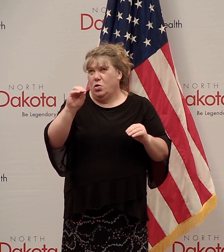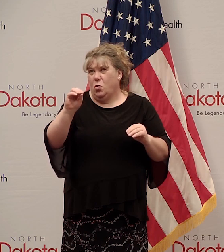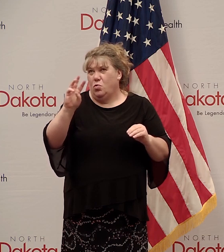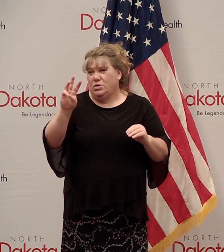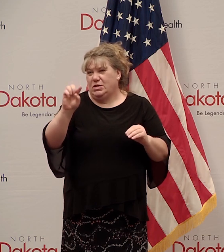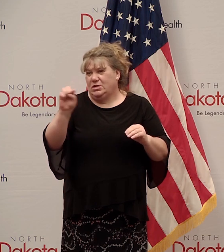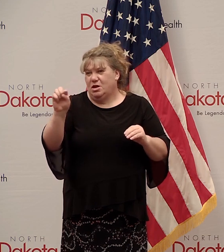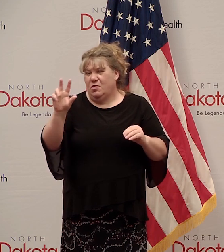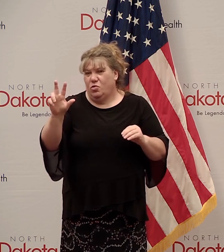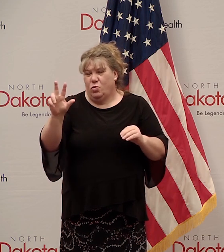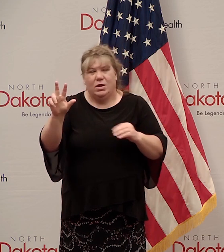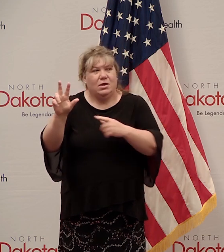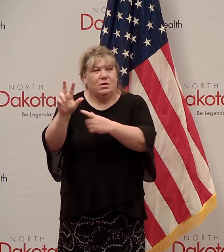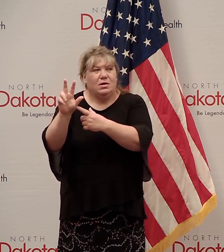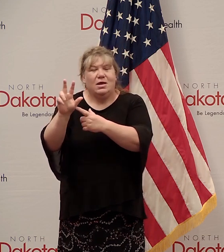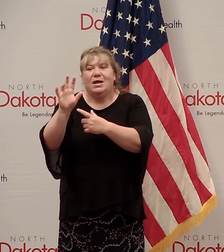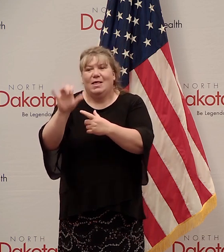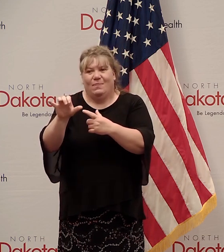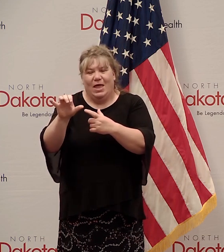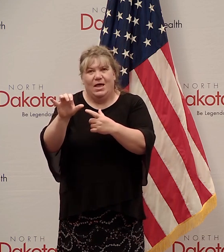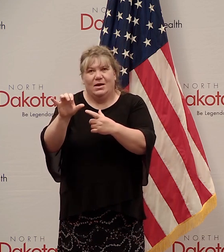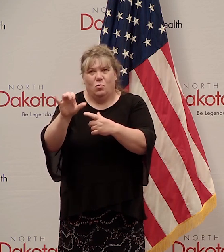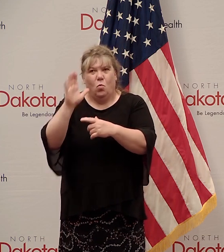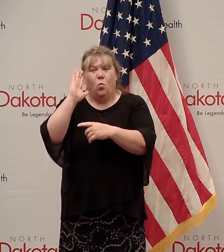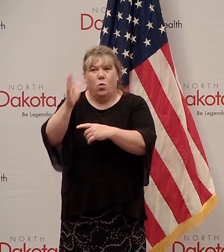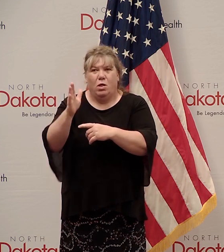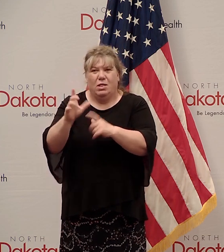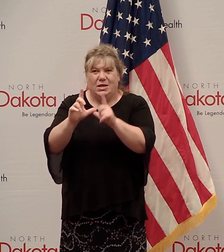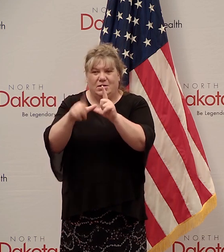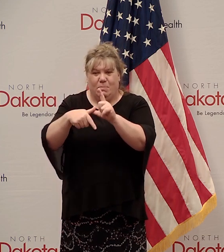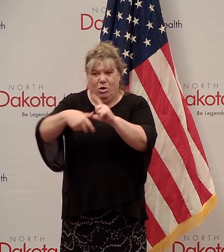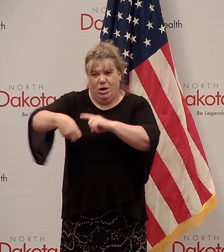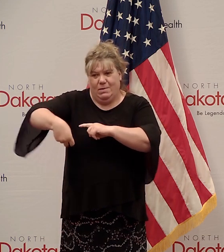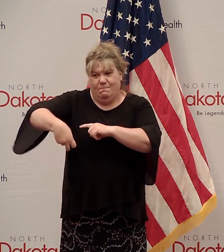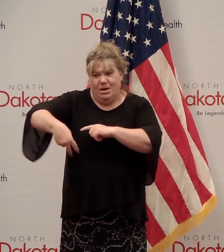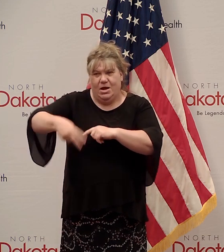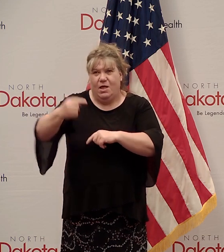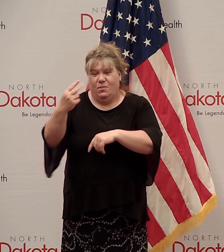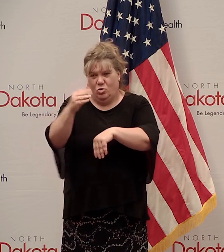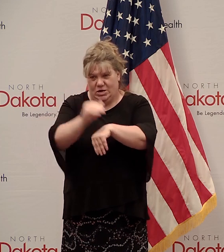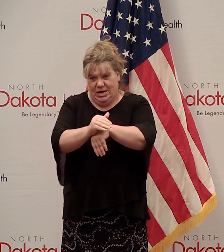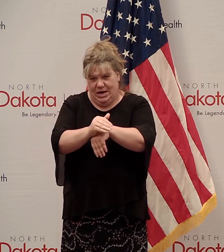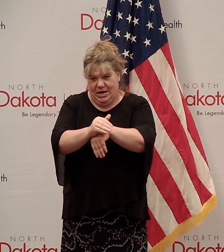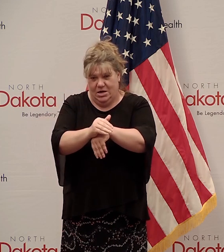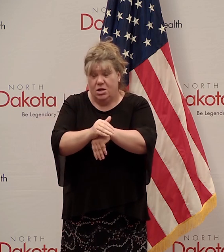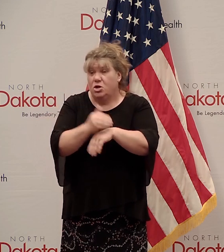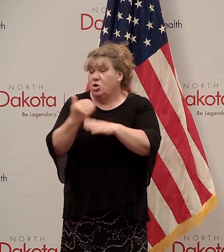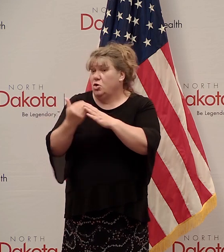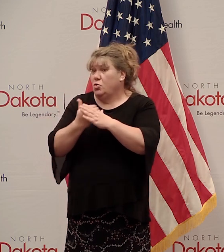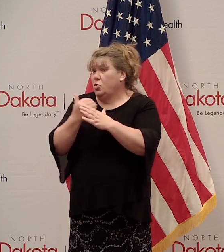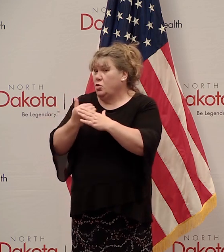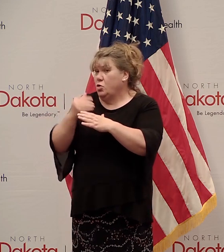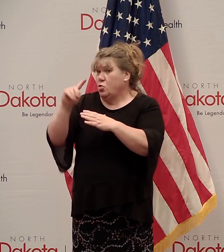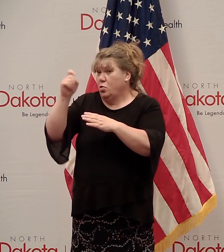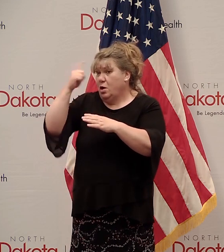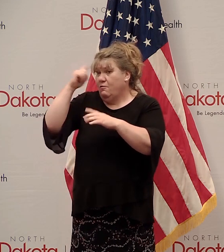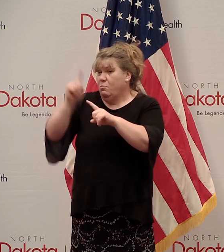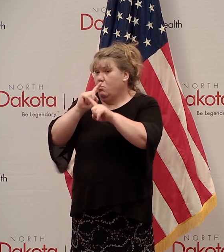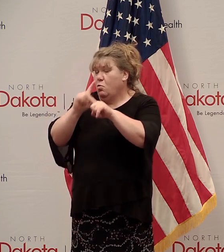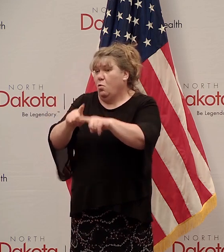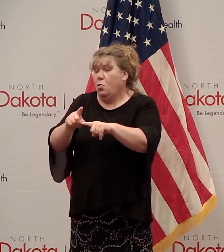.3, that one is set to expire at midnight on Thursday night. The new one takes